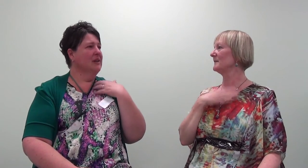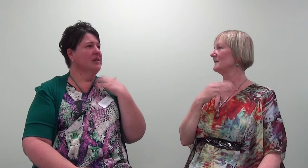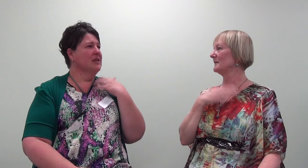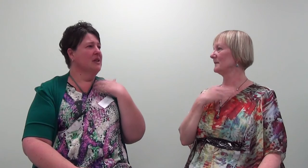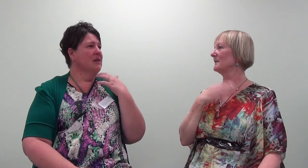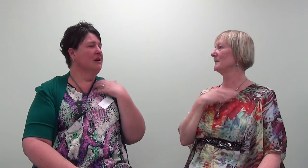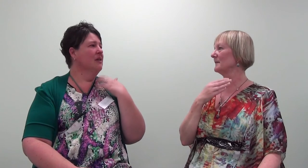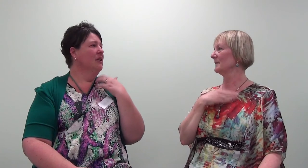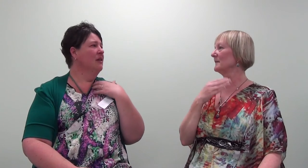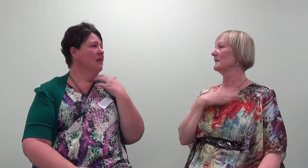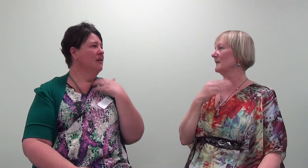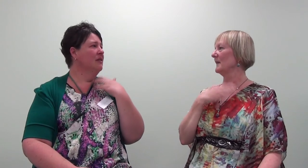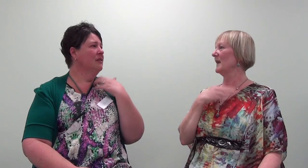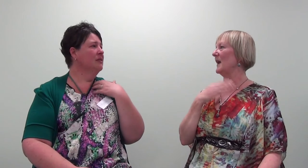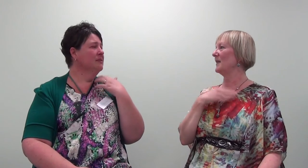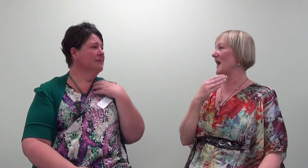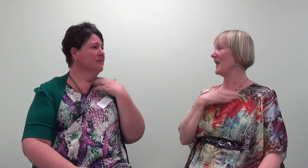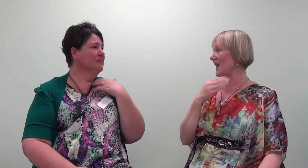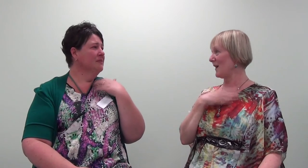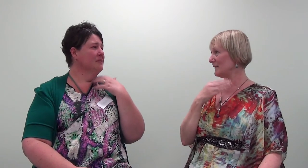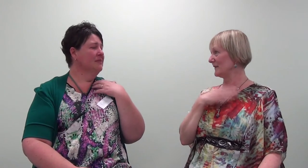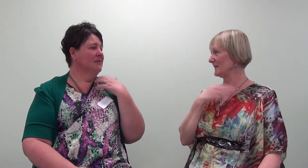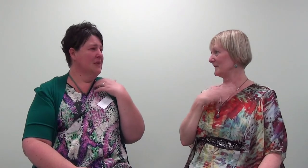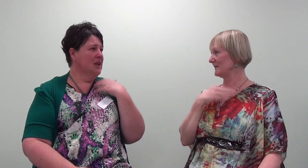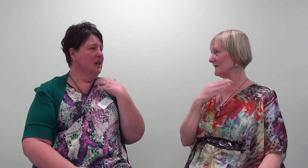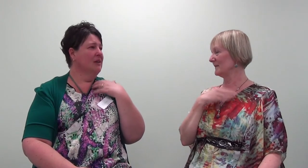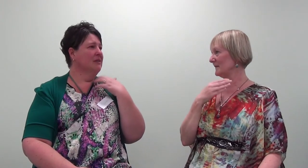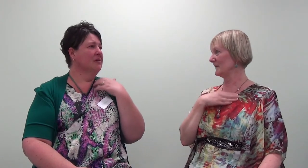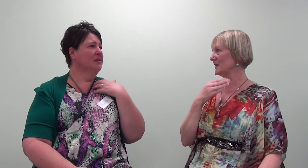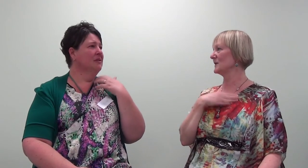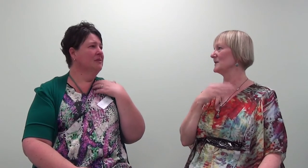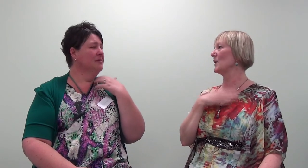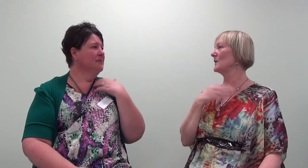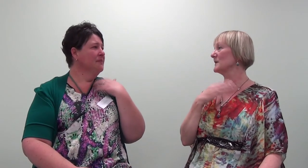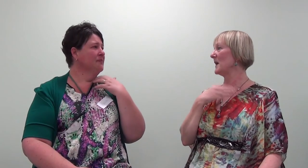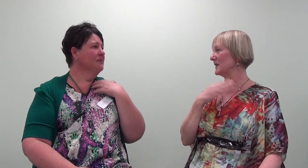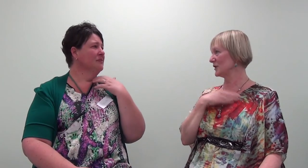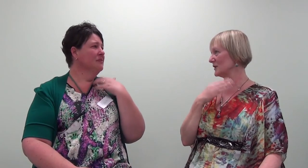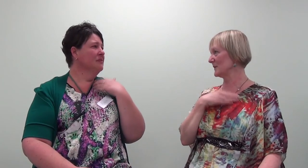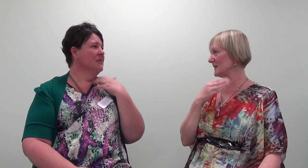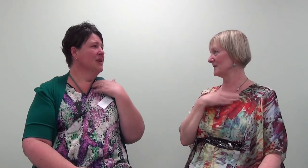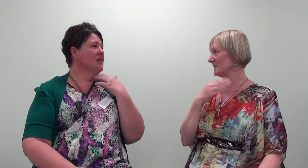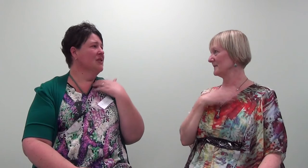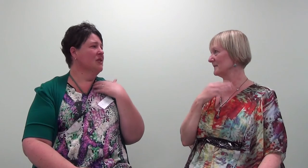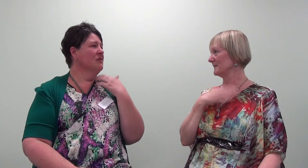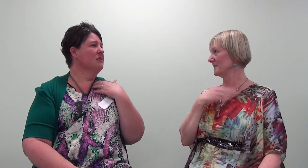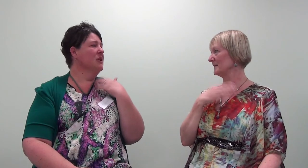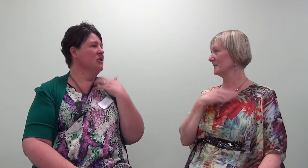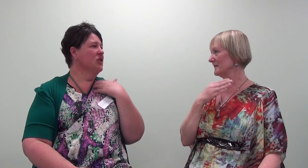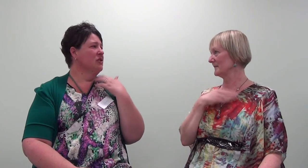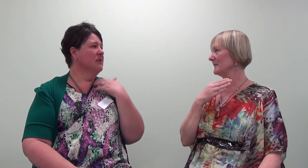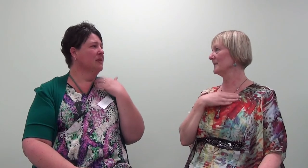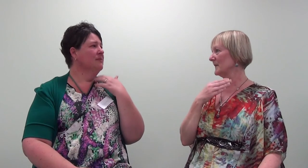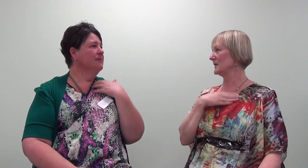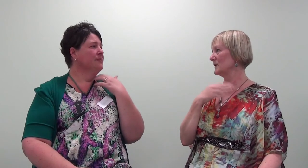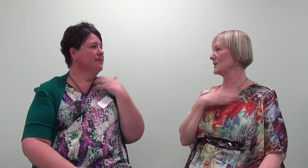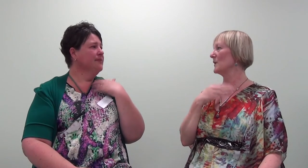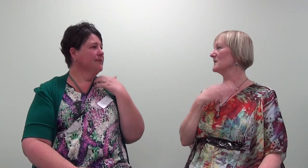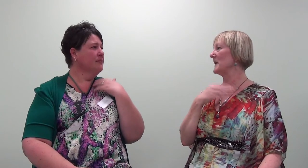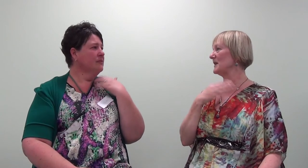love instead and that love and that love dissolves my judgment Dissolve my judgement. Dissolves me